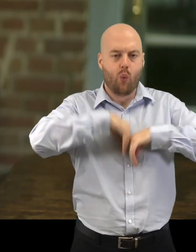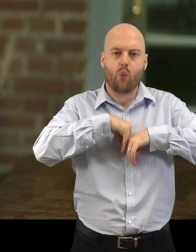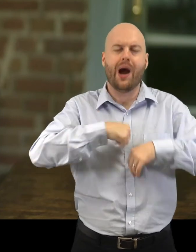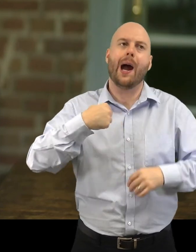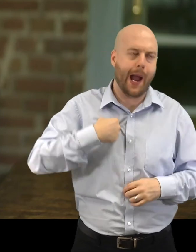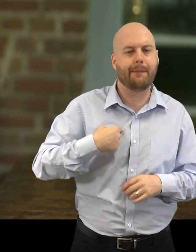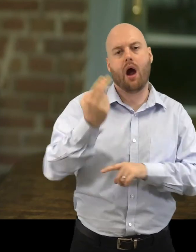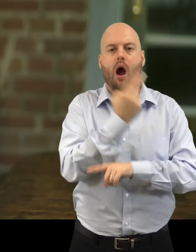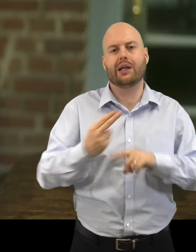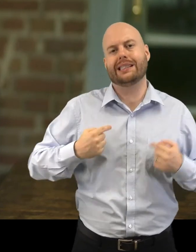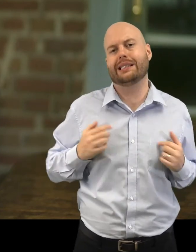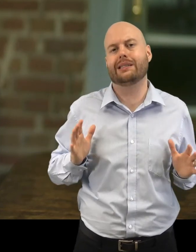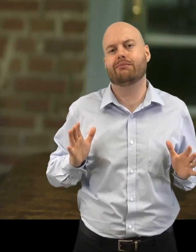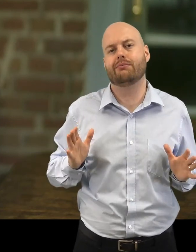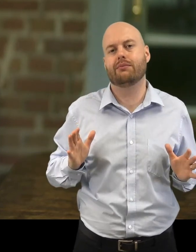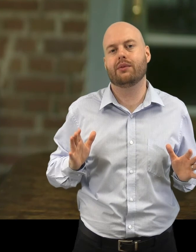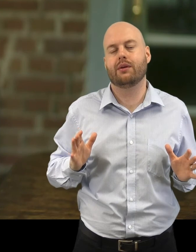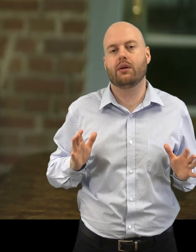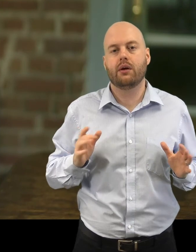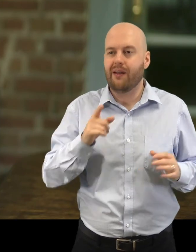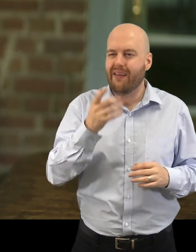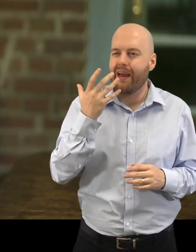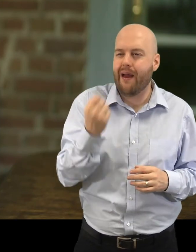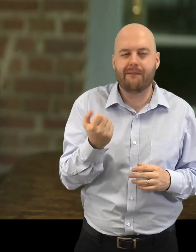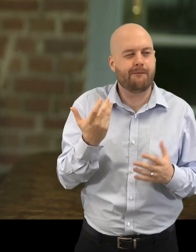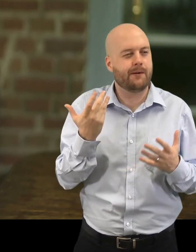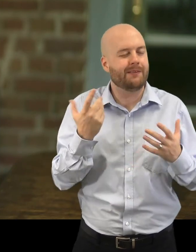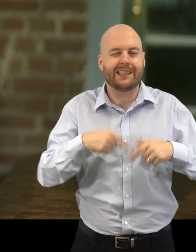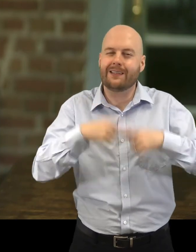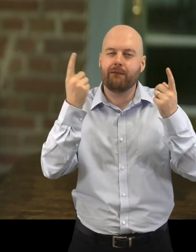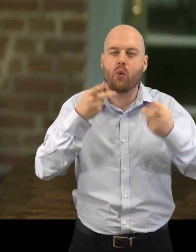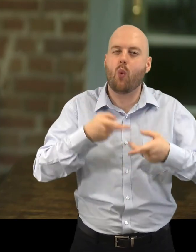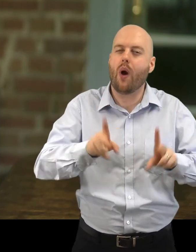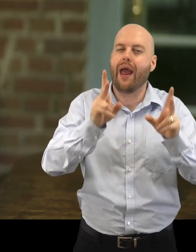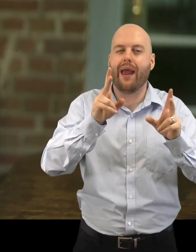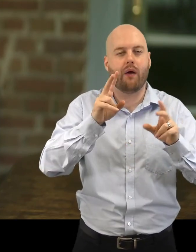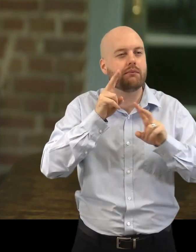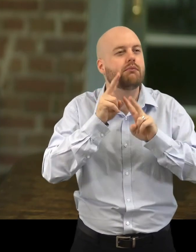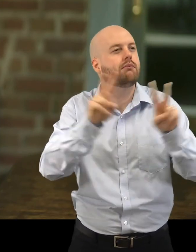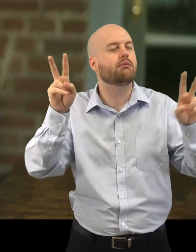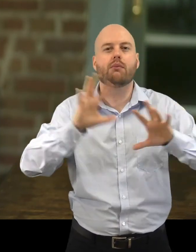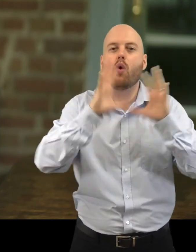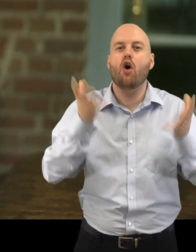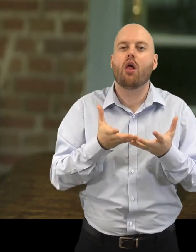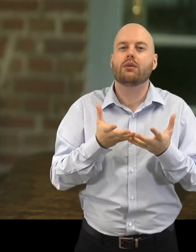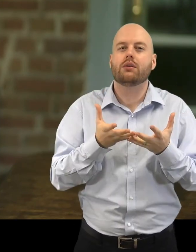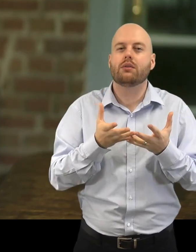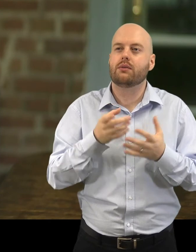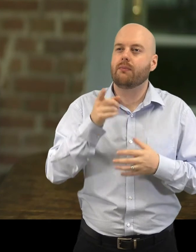artists in most cases. They have a certain way of thinking about the world that